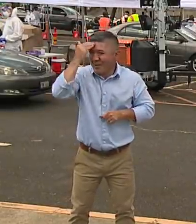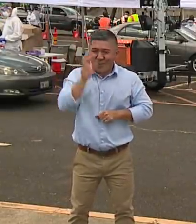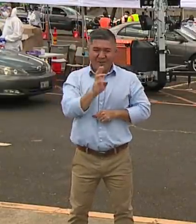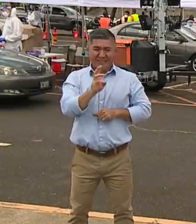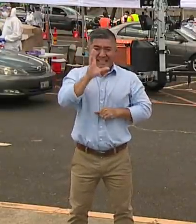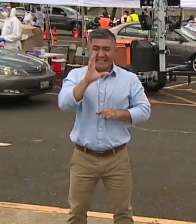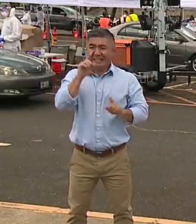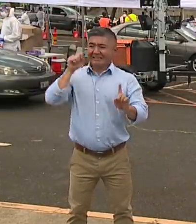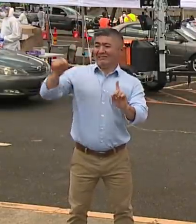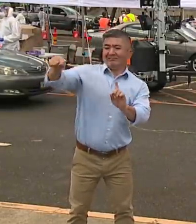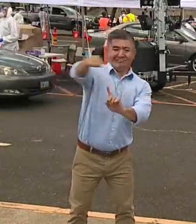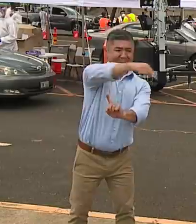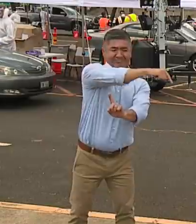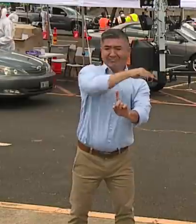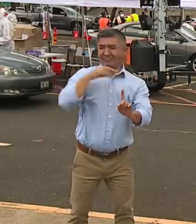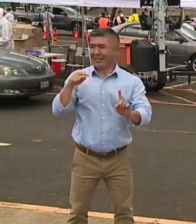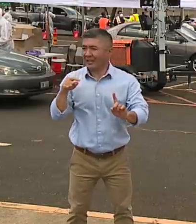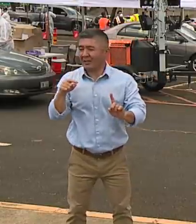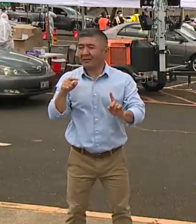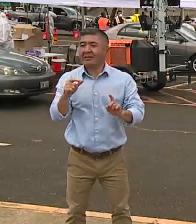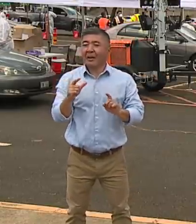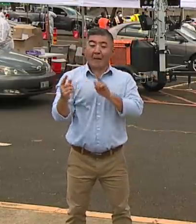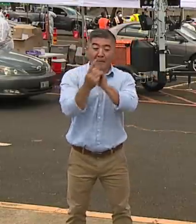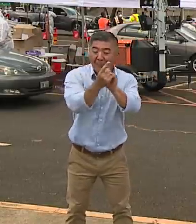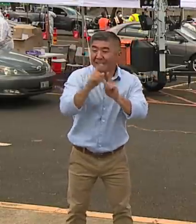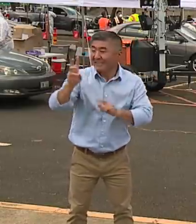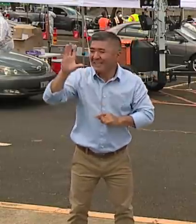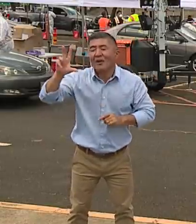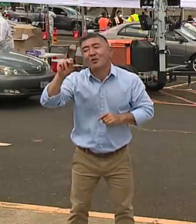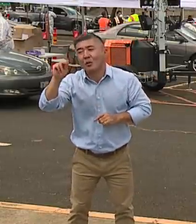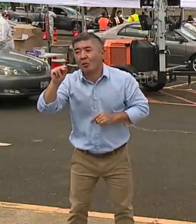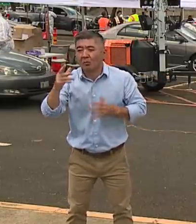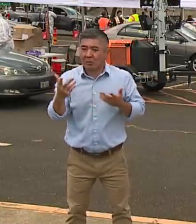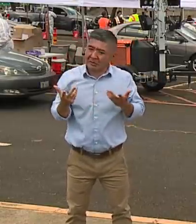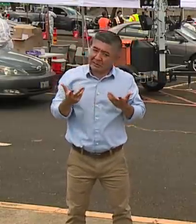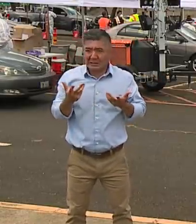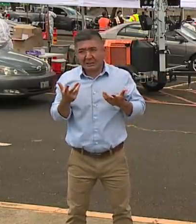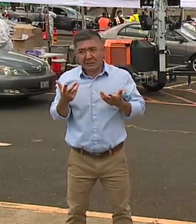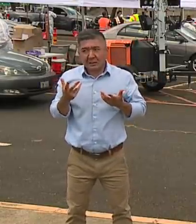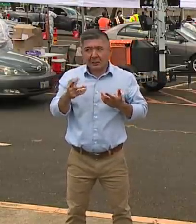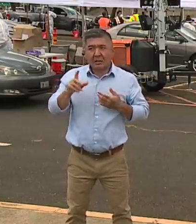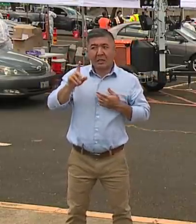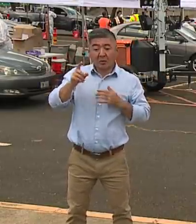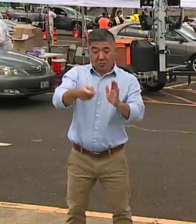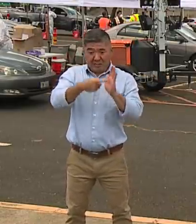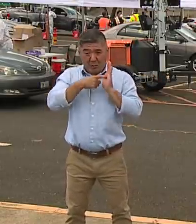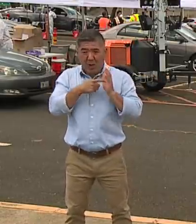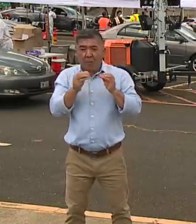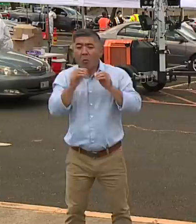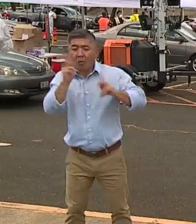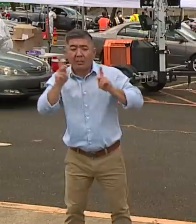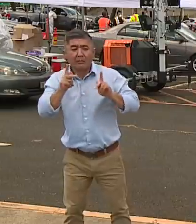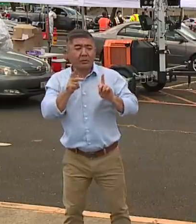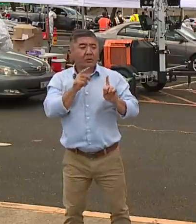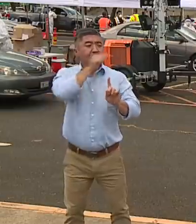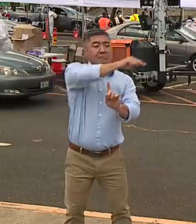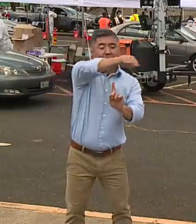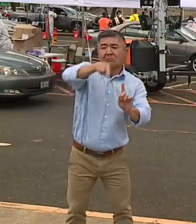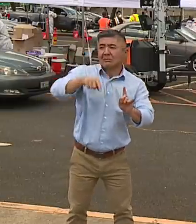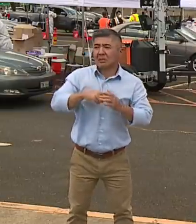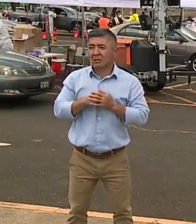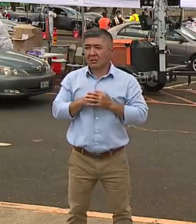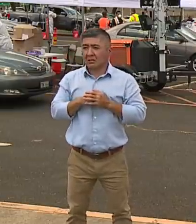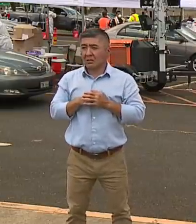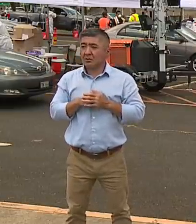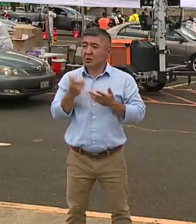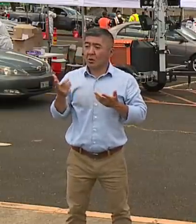with them, but it takes a certain bit of manpower. Your question was about how many contact tracers do we need? And that depends on how much